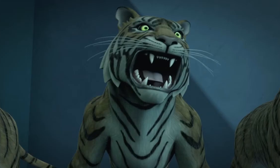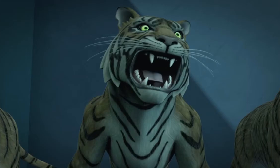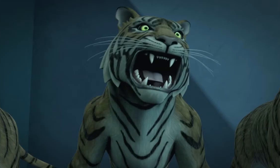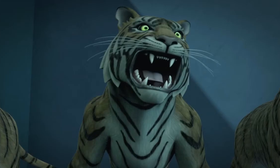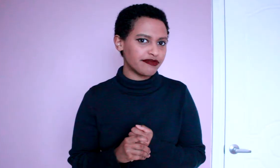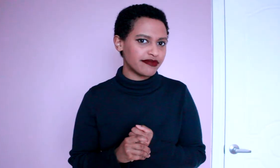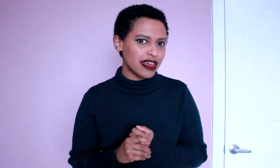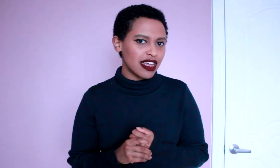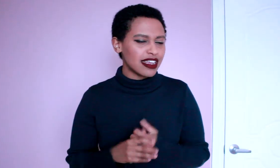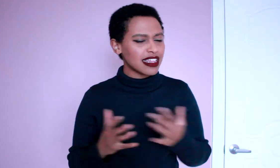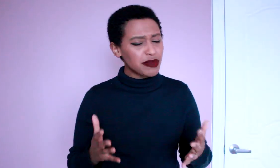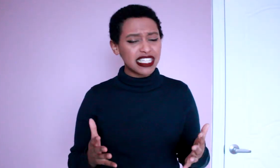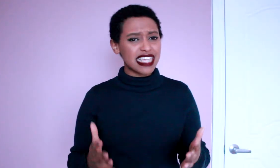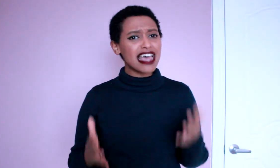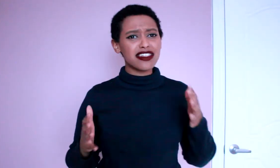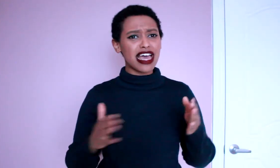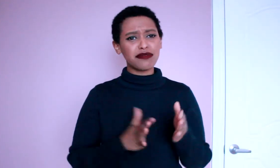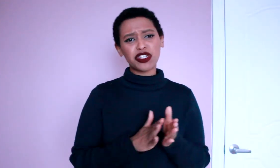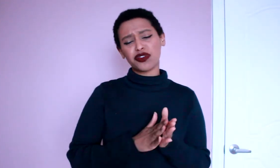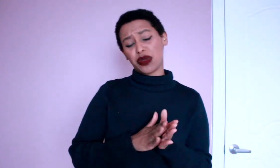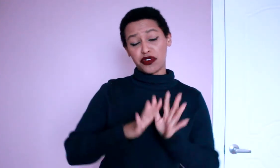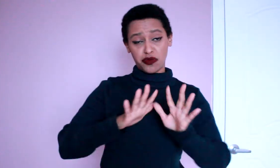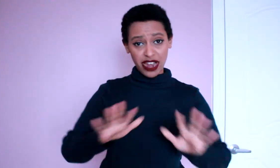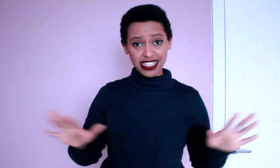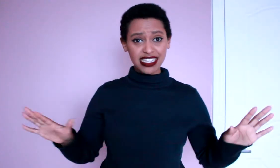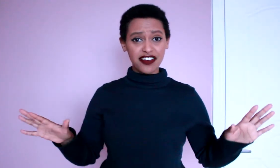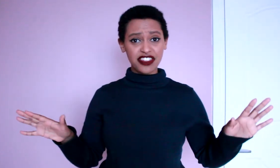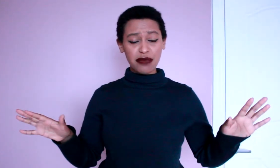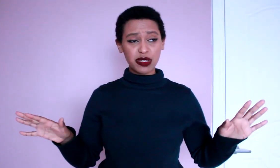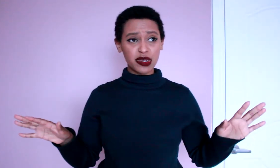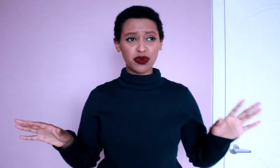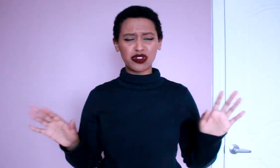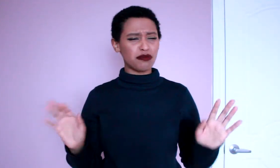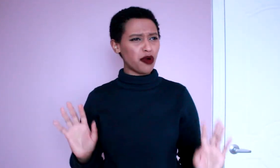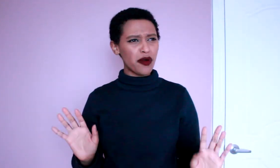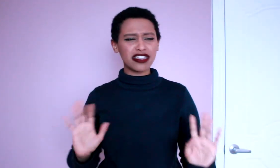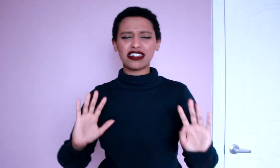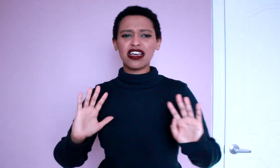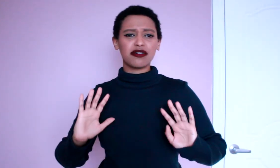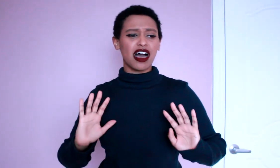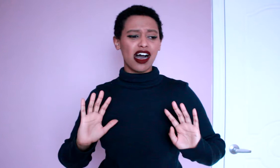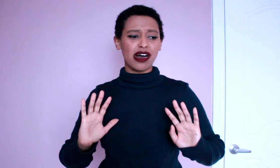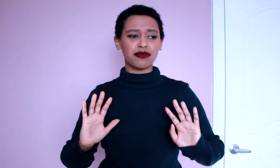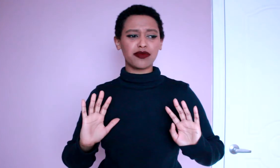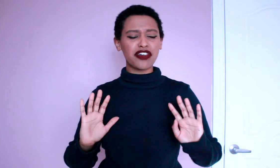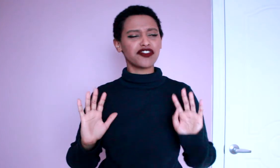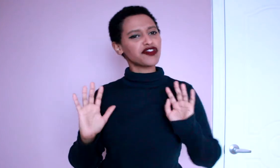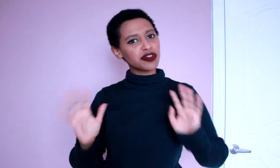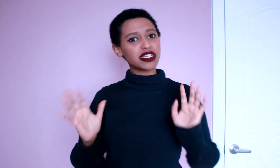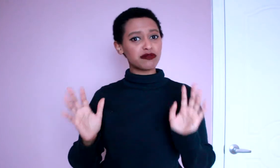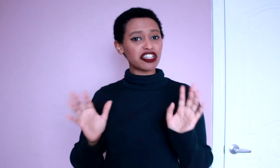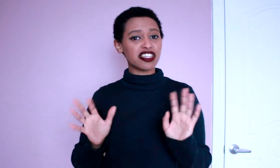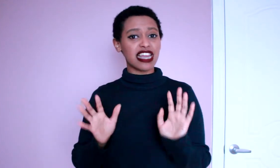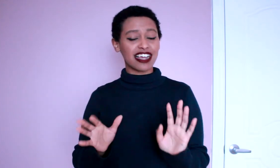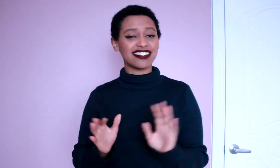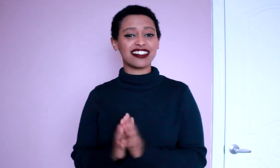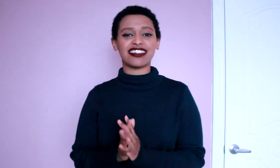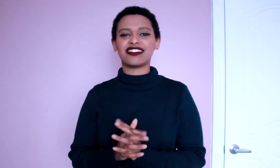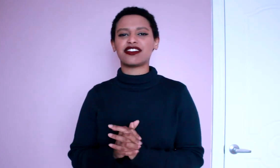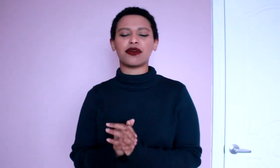are. And that being said the animation throughout the rest of the episode was on point rather fluid especially in action scenes so